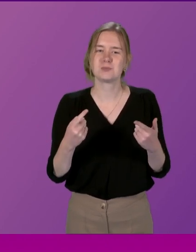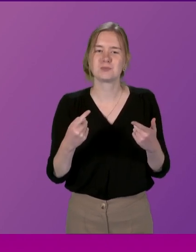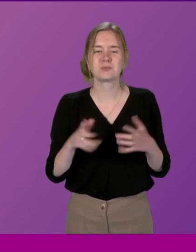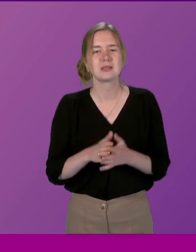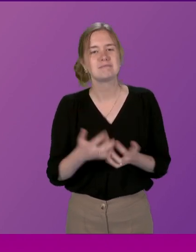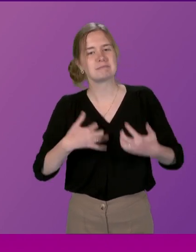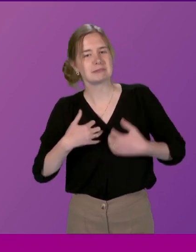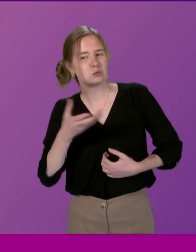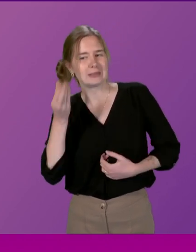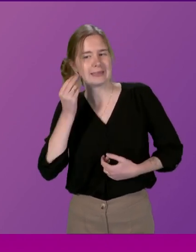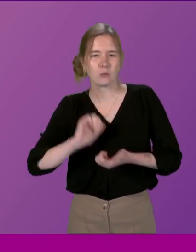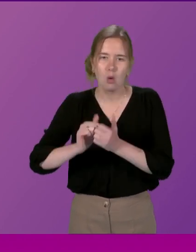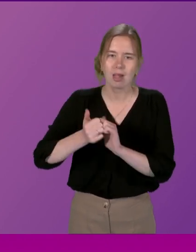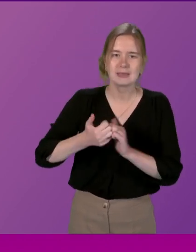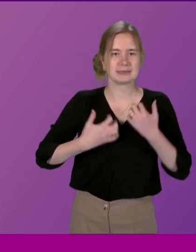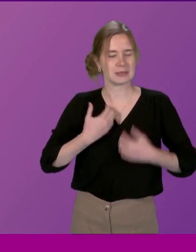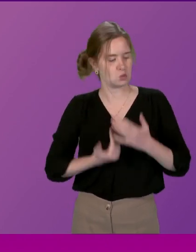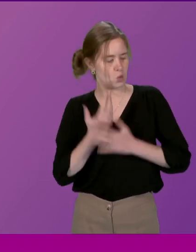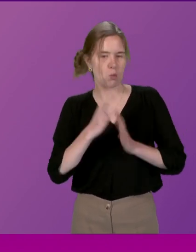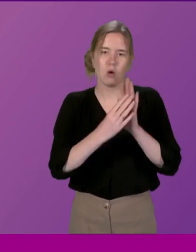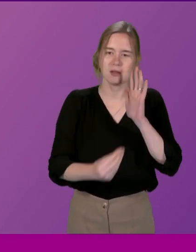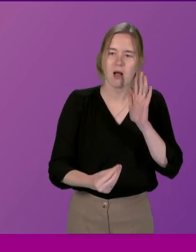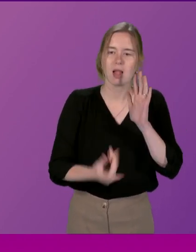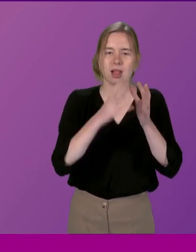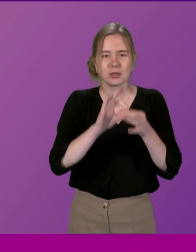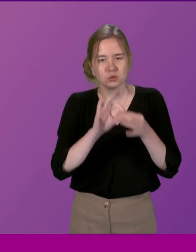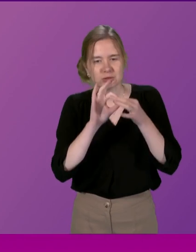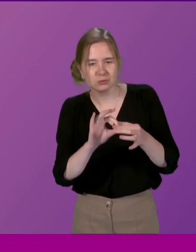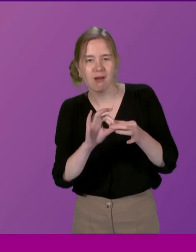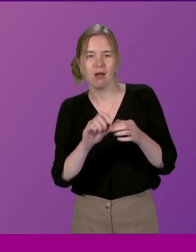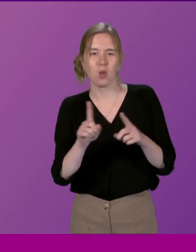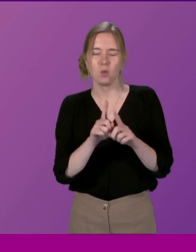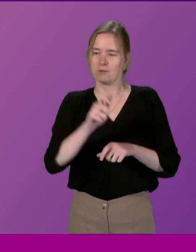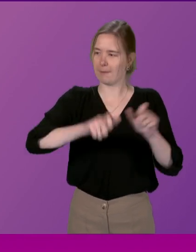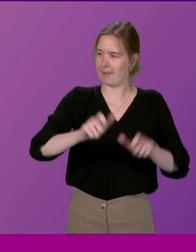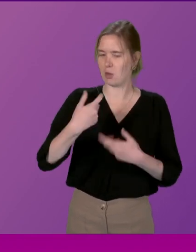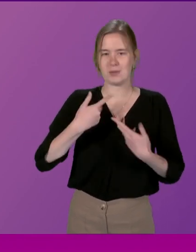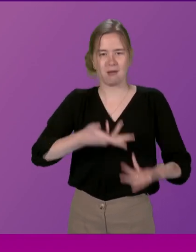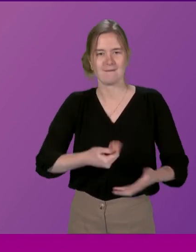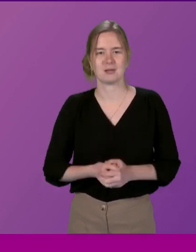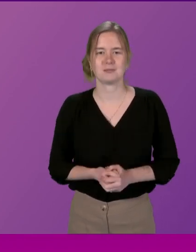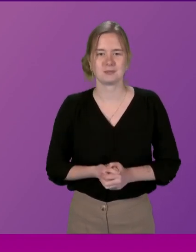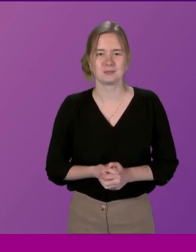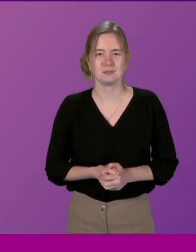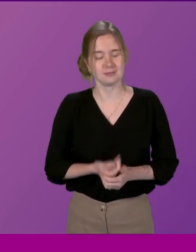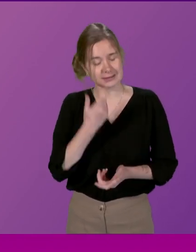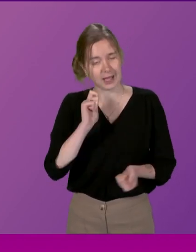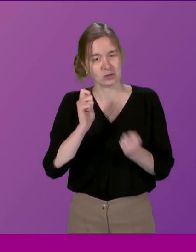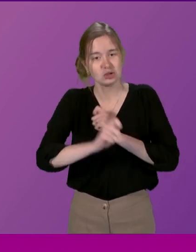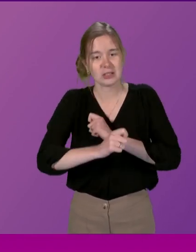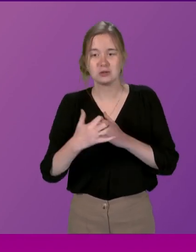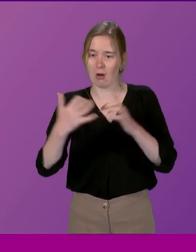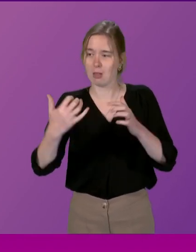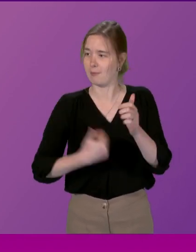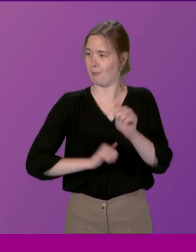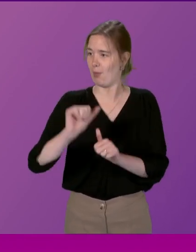forward to listening to colleagues and exciting new models for engagement And for the people we serve And this can change our parliament for